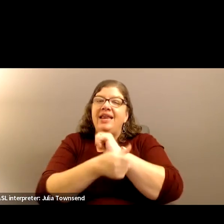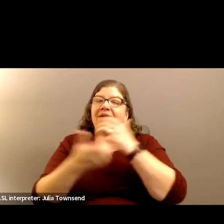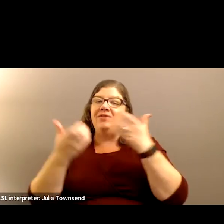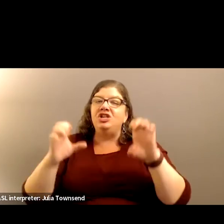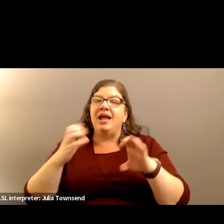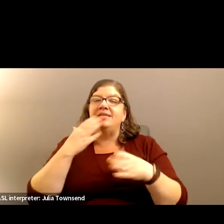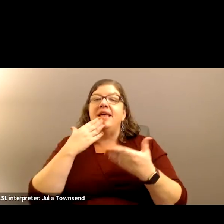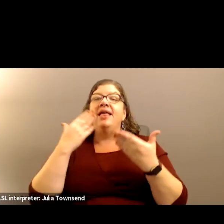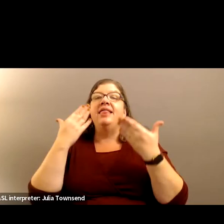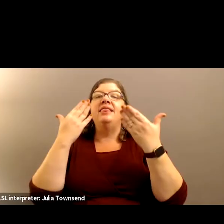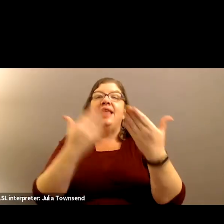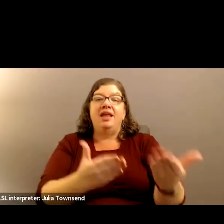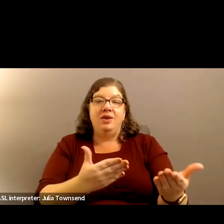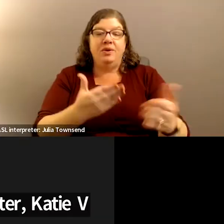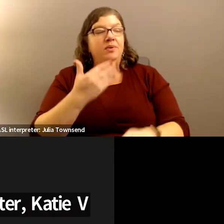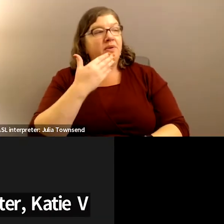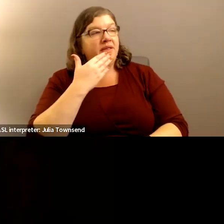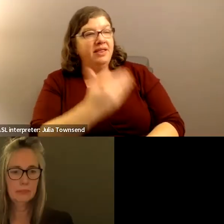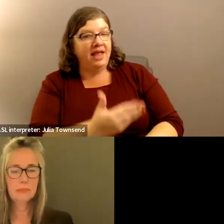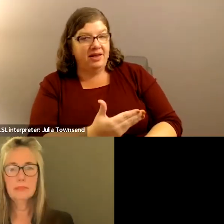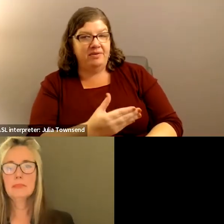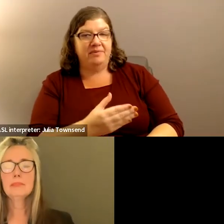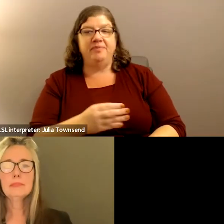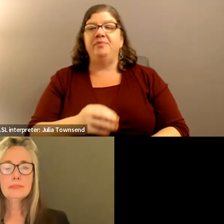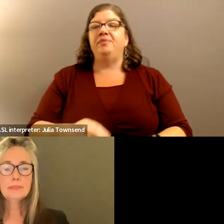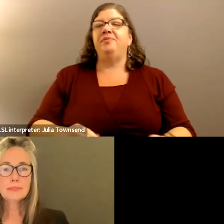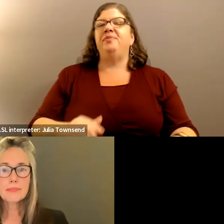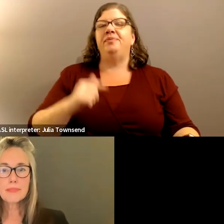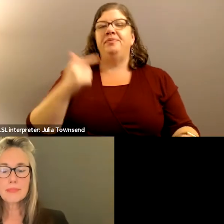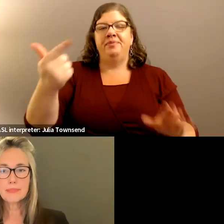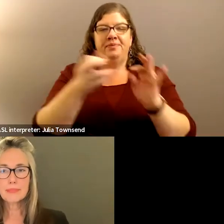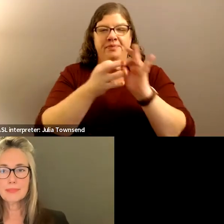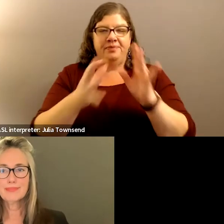Thank you. Thank you. Ms. Cornelius.